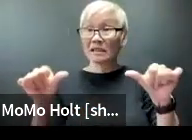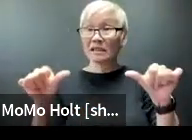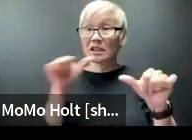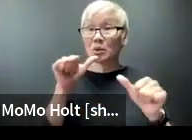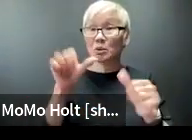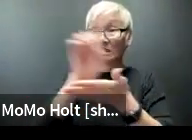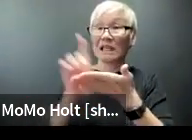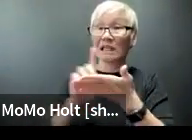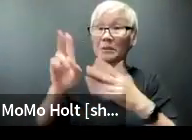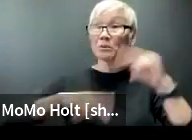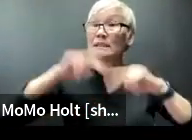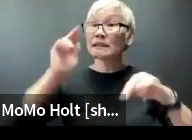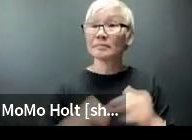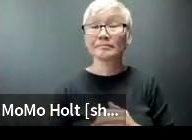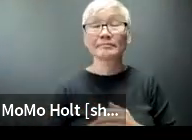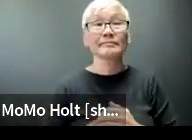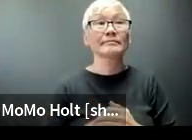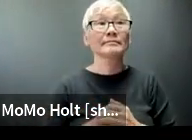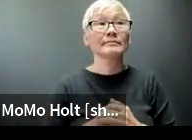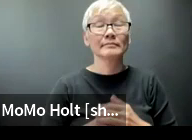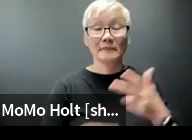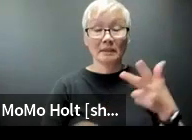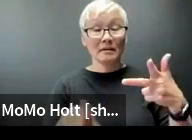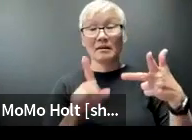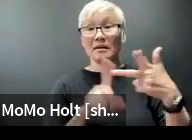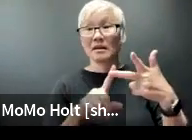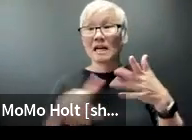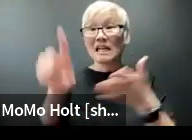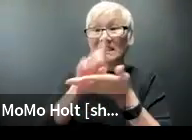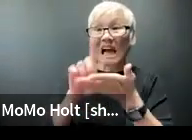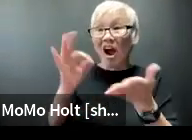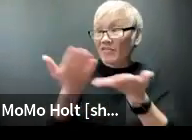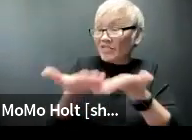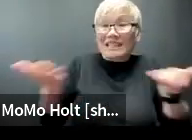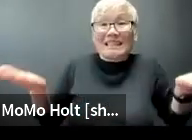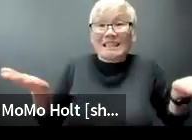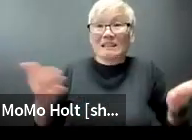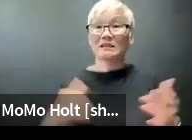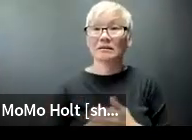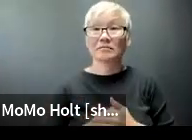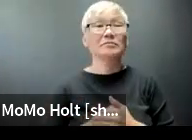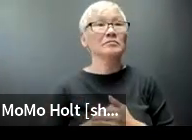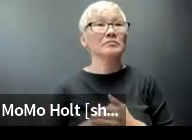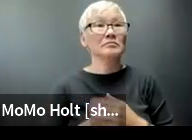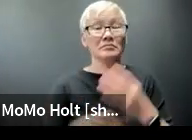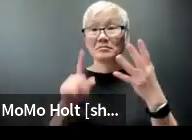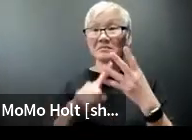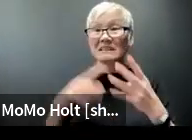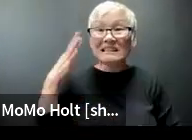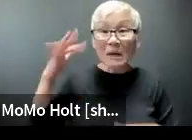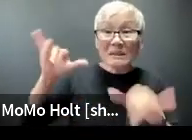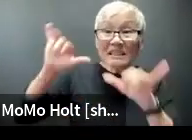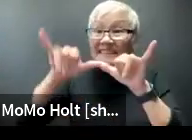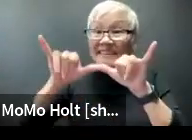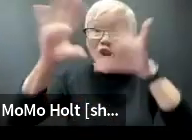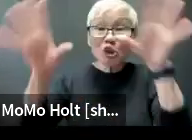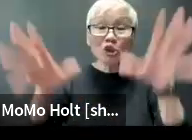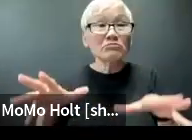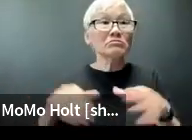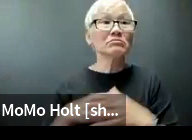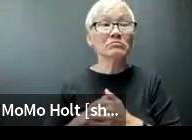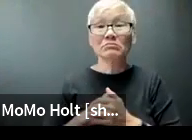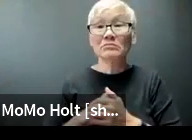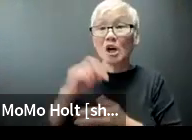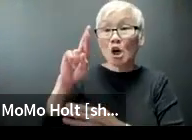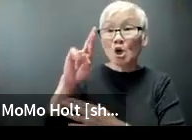then you have the architects who design the buildings the designs of the items end